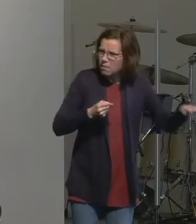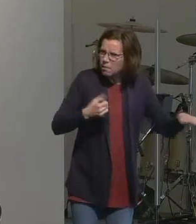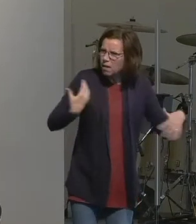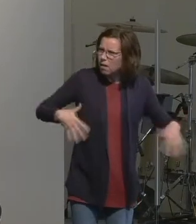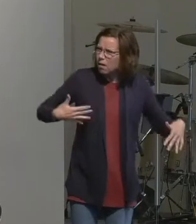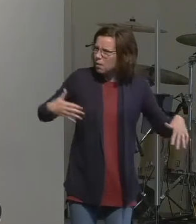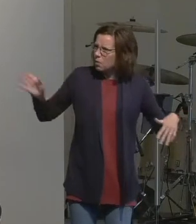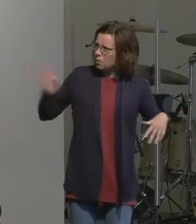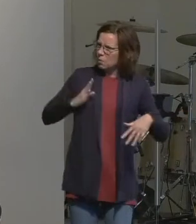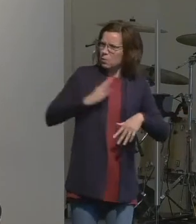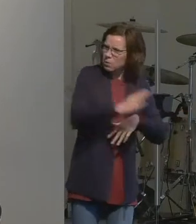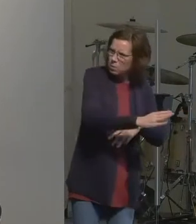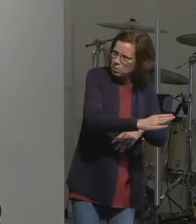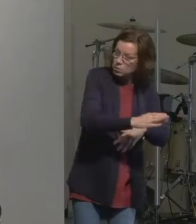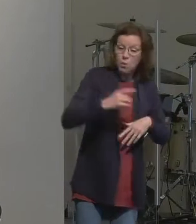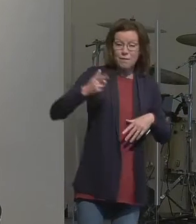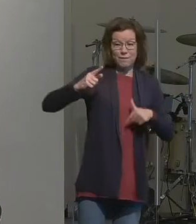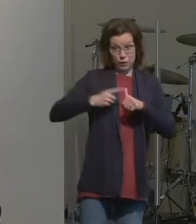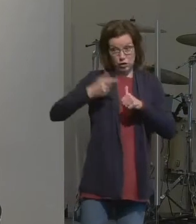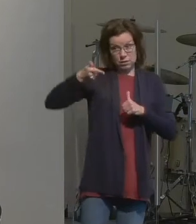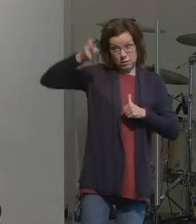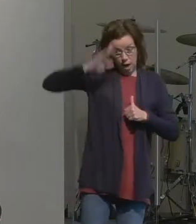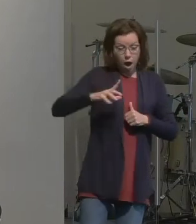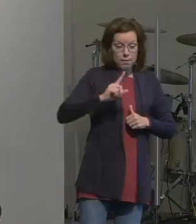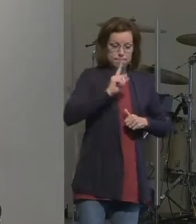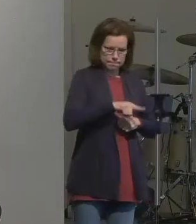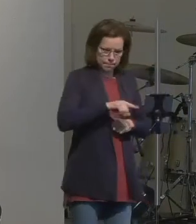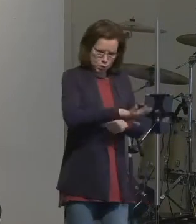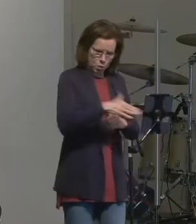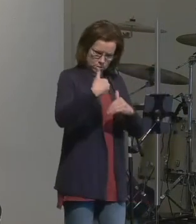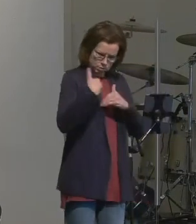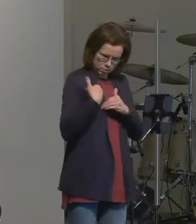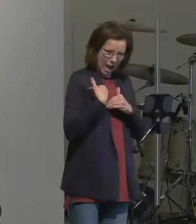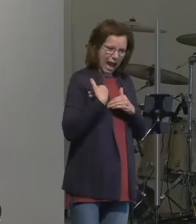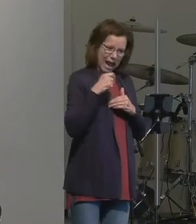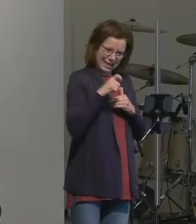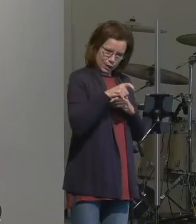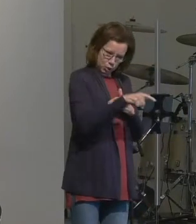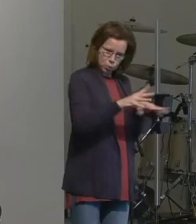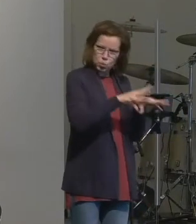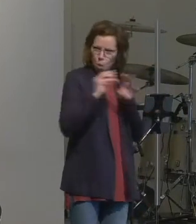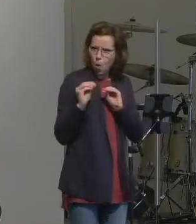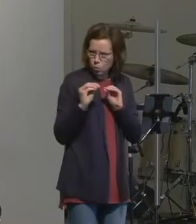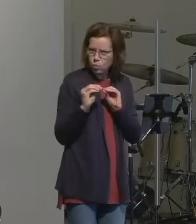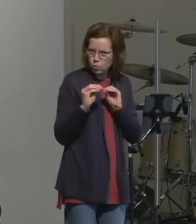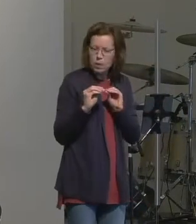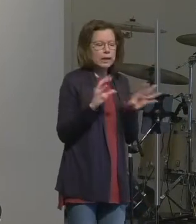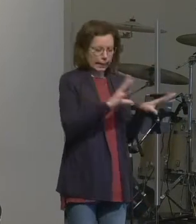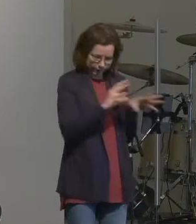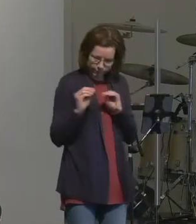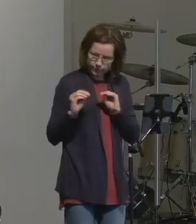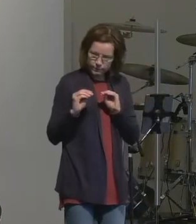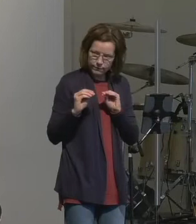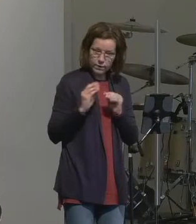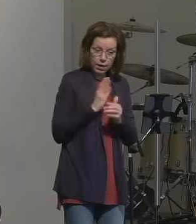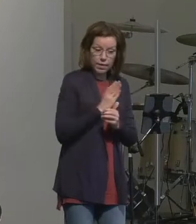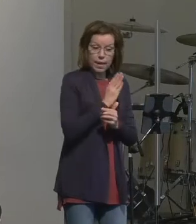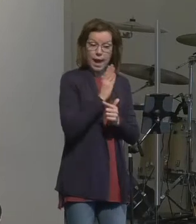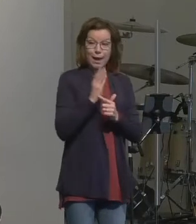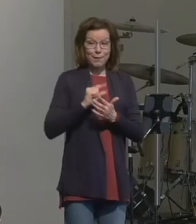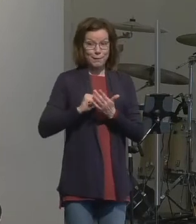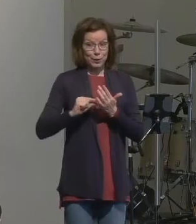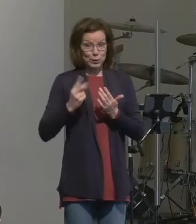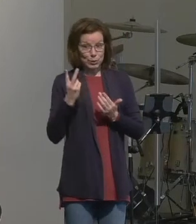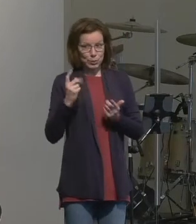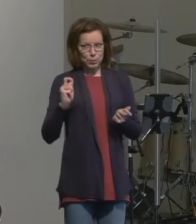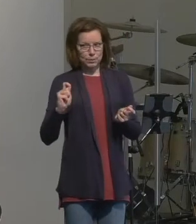to go but when we get down to verse 2 God changes the tenor of the conversation if